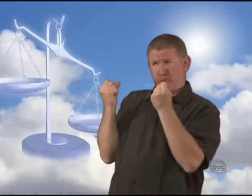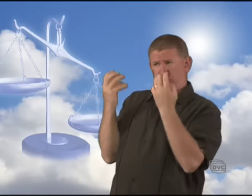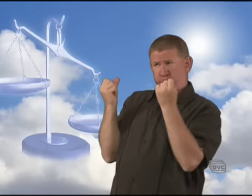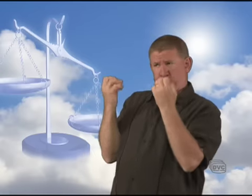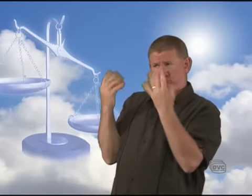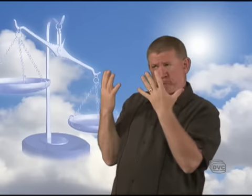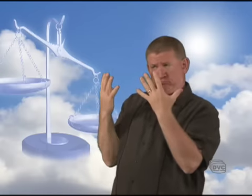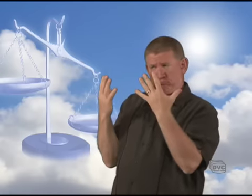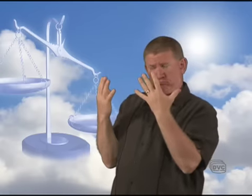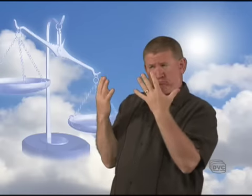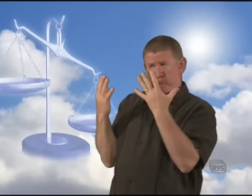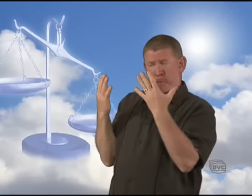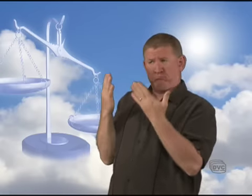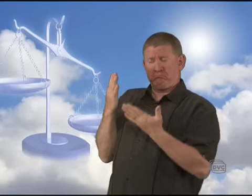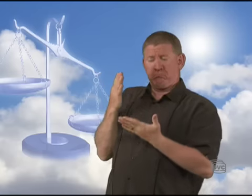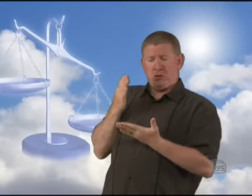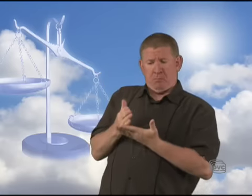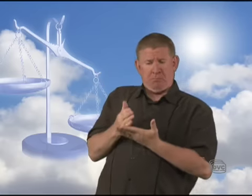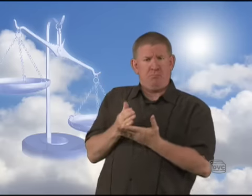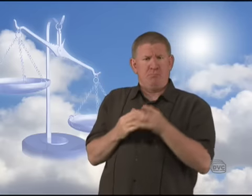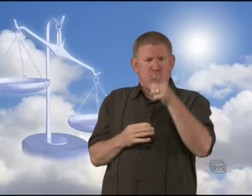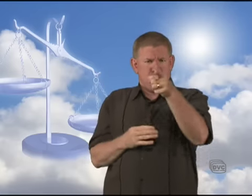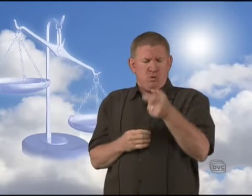God and then you can click the remote and pause it.